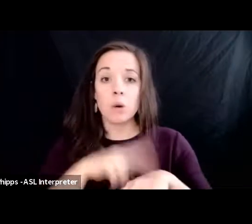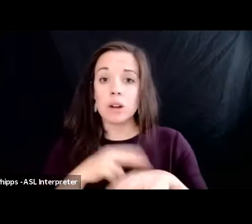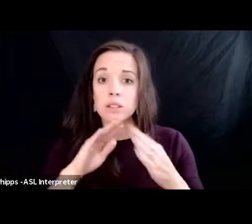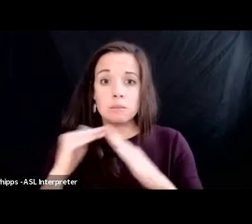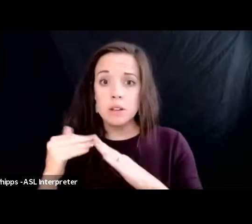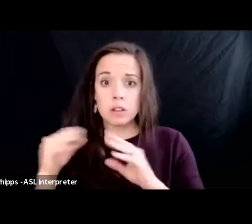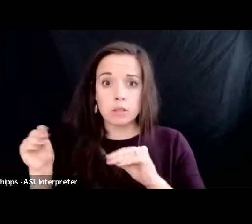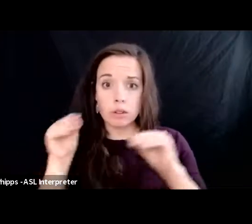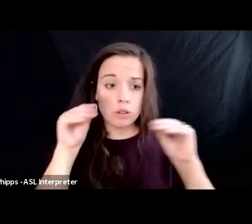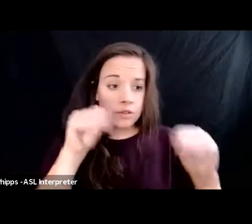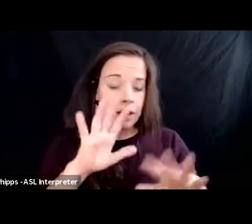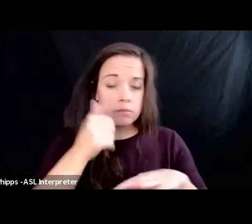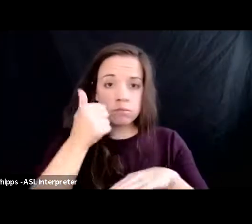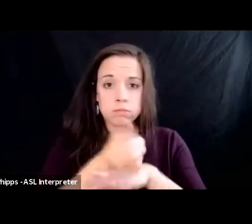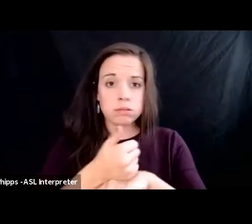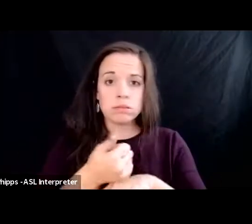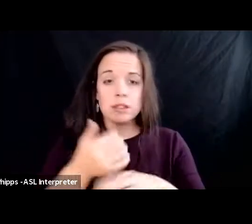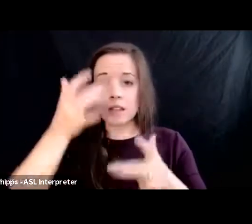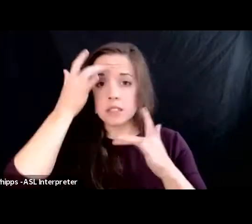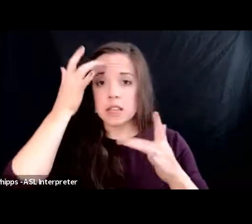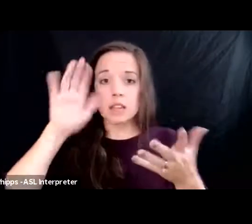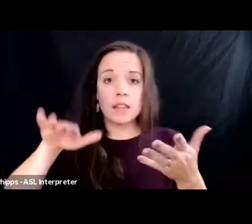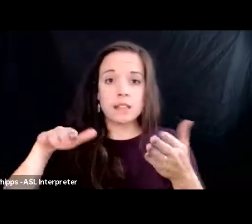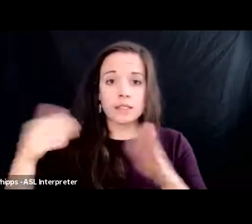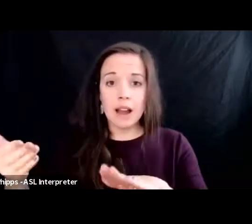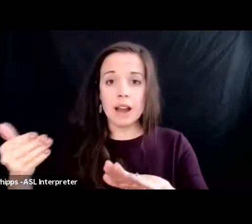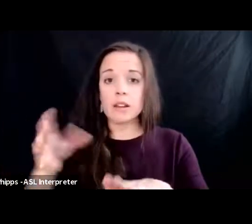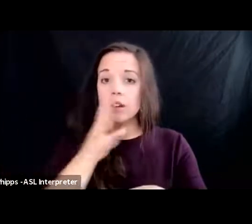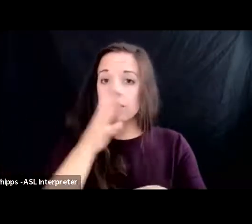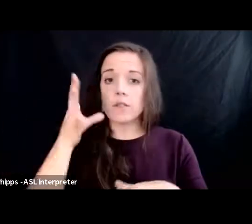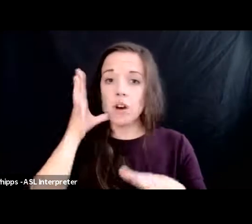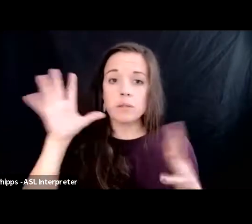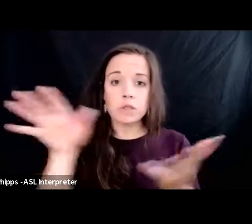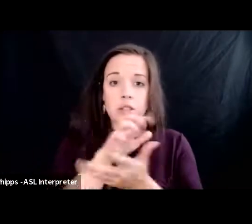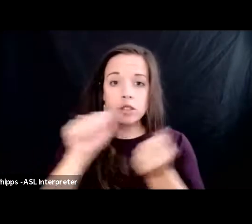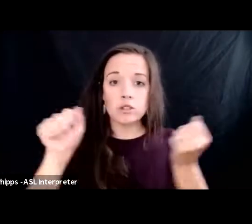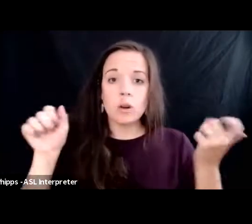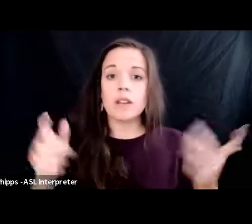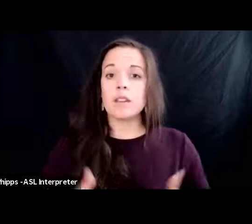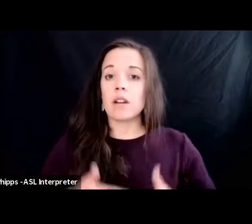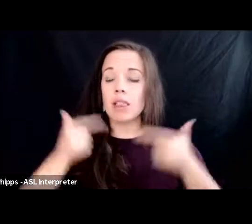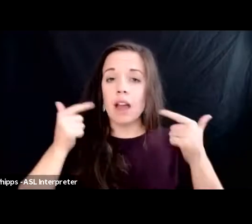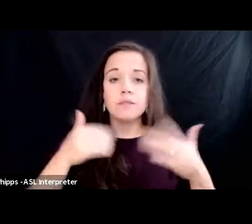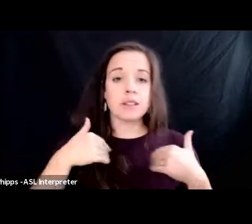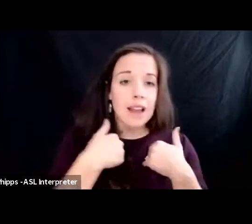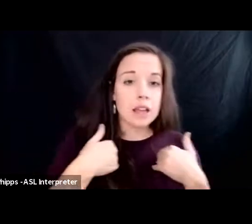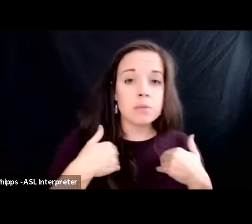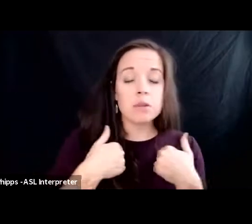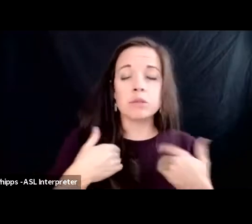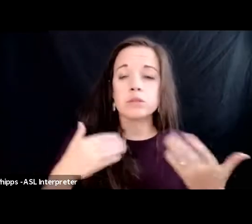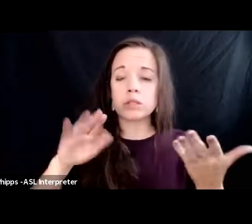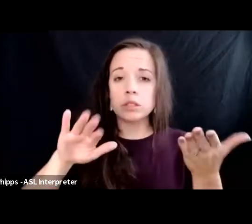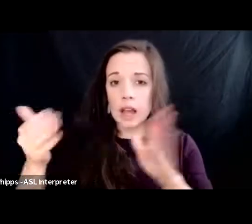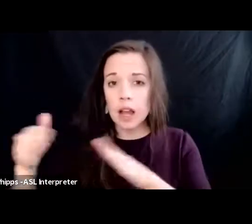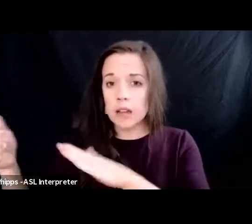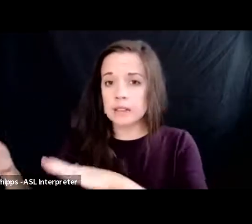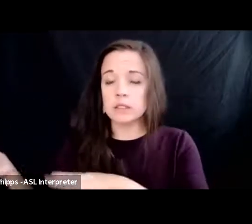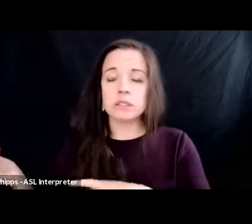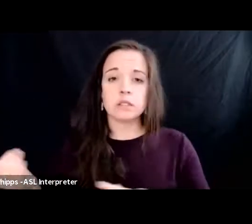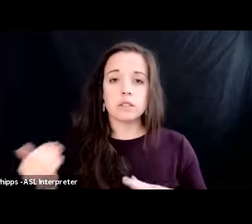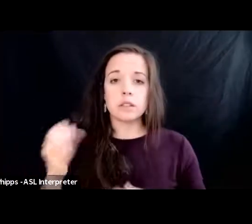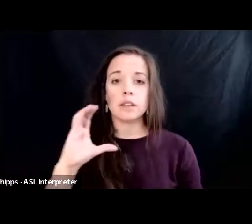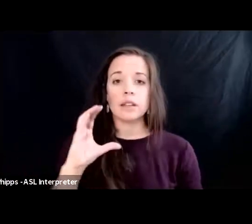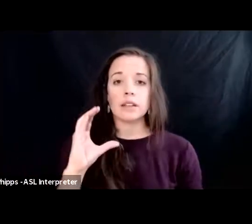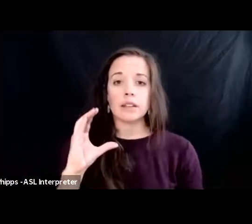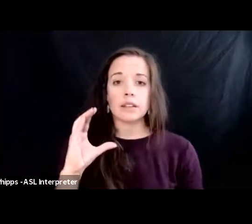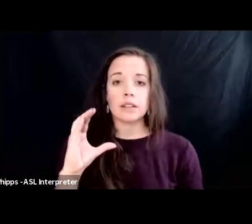they got sick they died their farms were destroyed their their livestock died and chevron